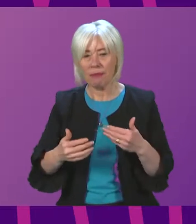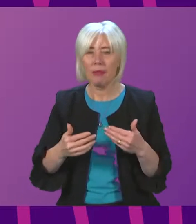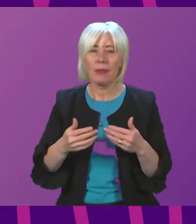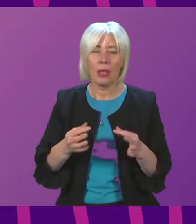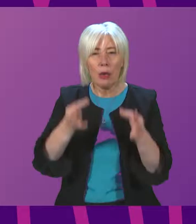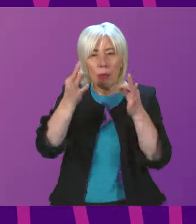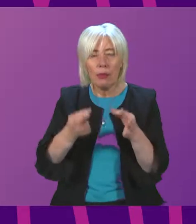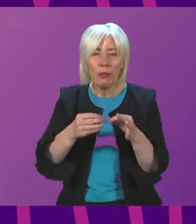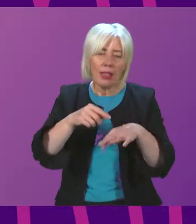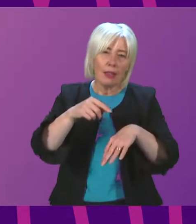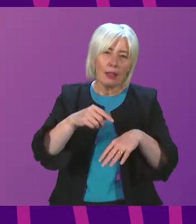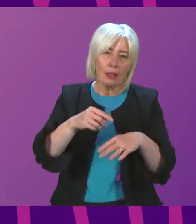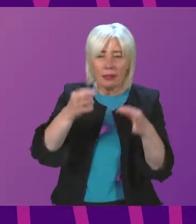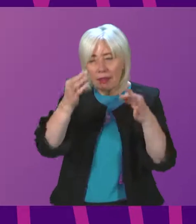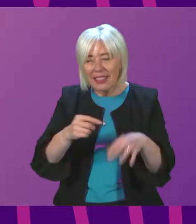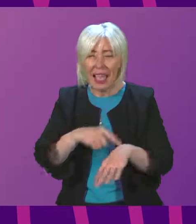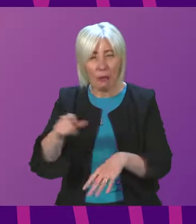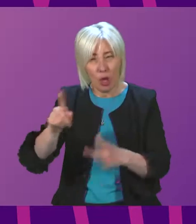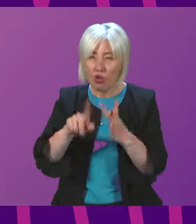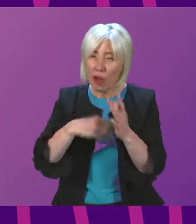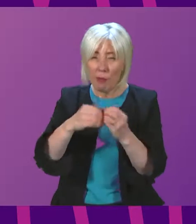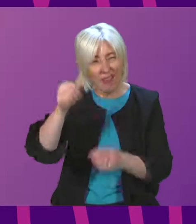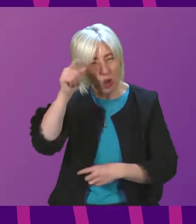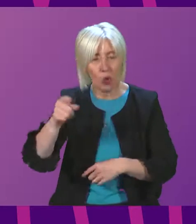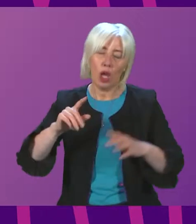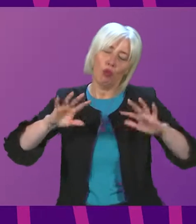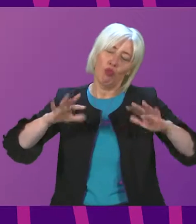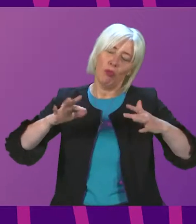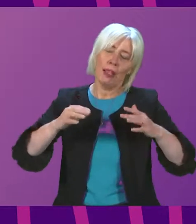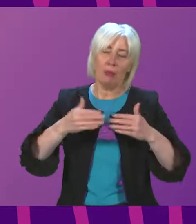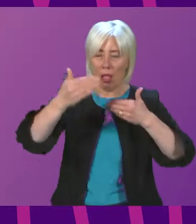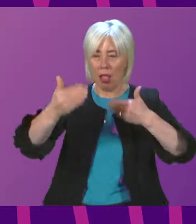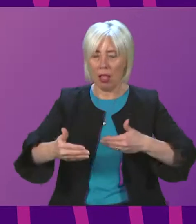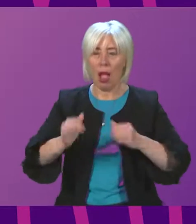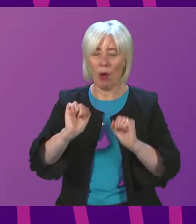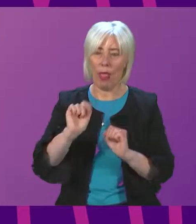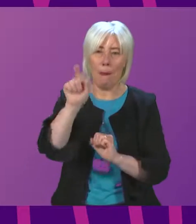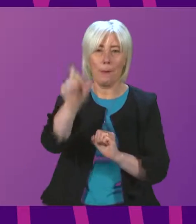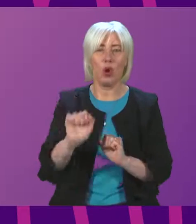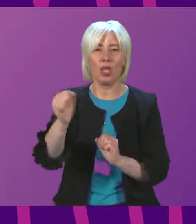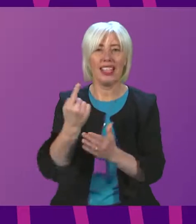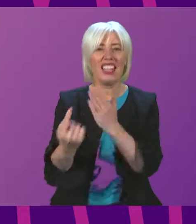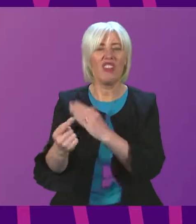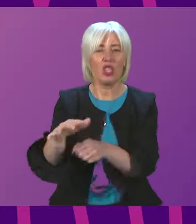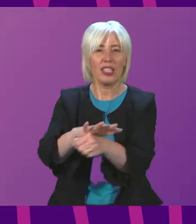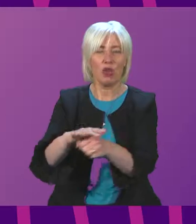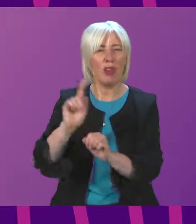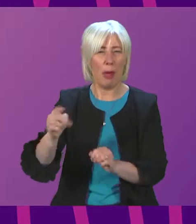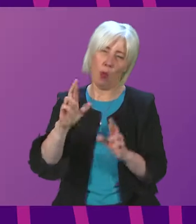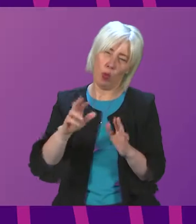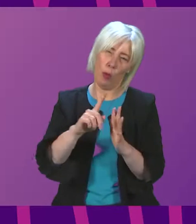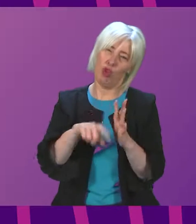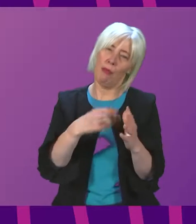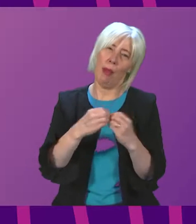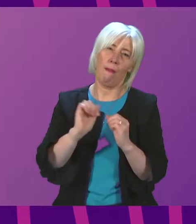defined, as Jeremy Balfour will know. It's a reasonable period in the circumstances that that individual has. But I would hope that Jeremy Balfour and